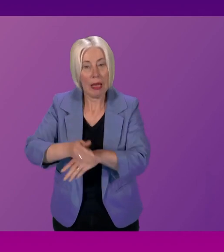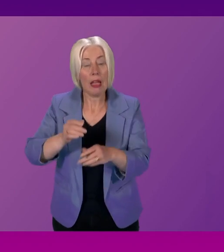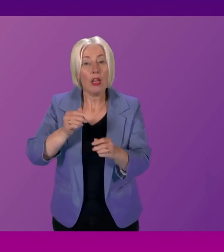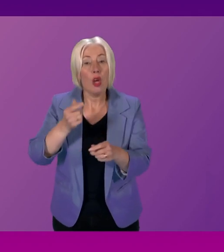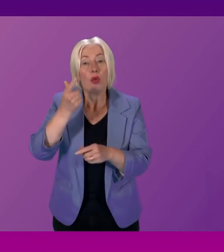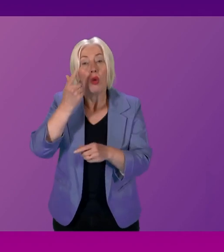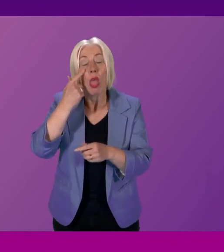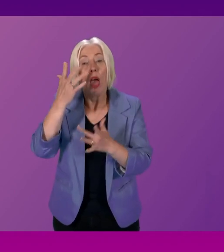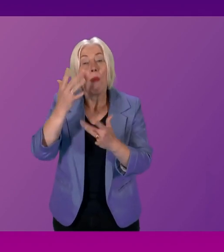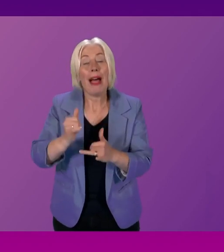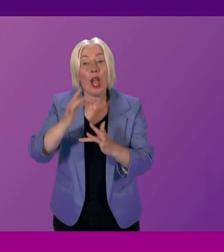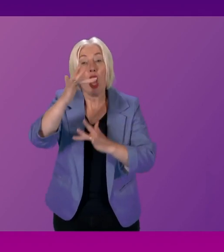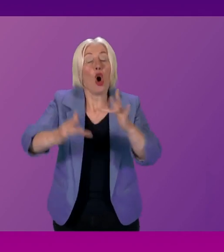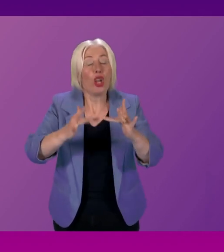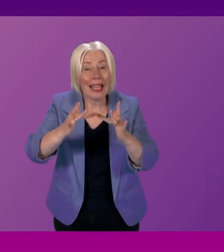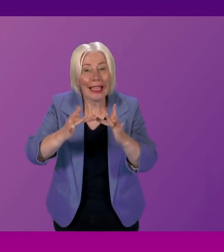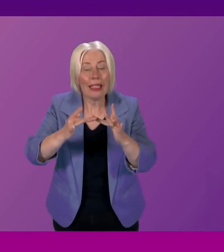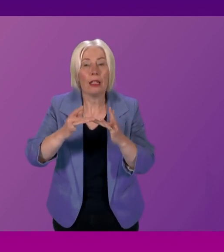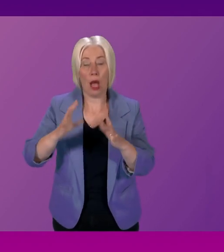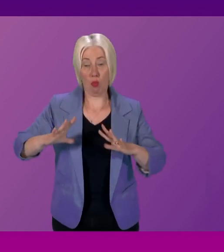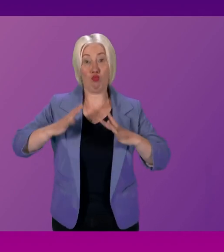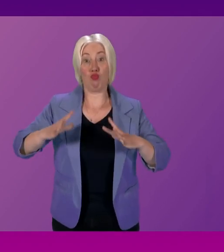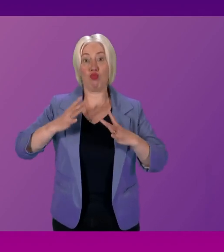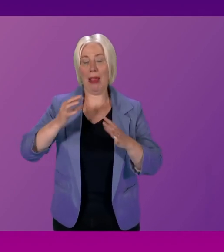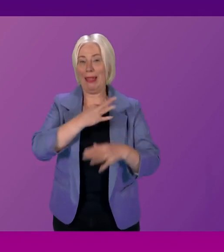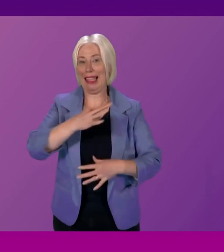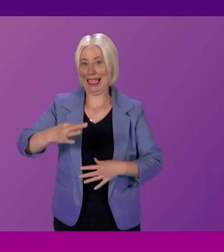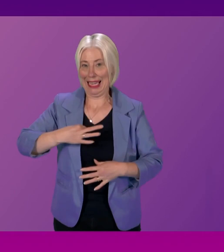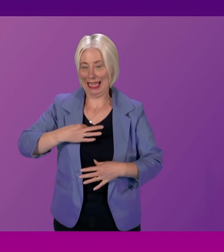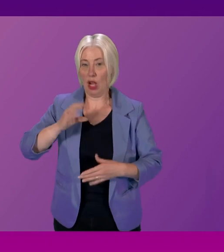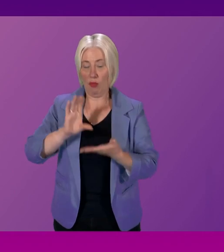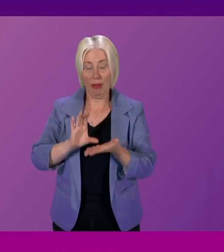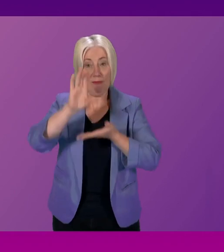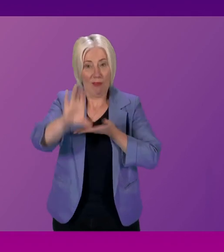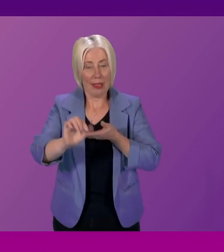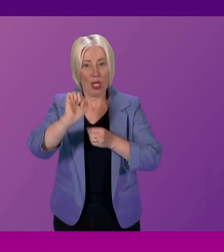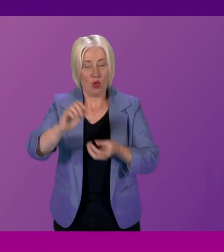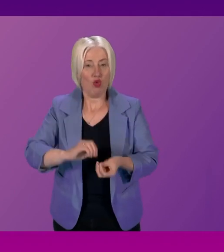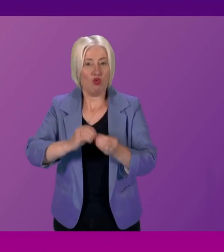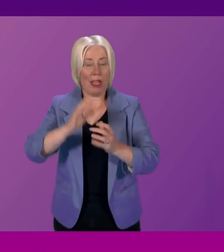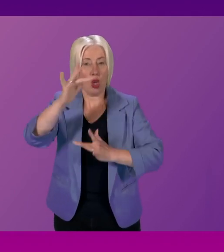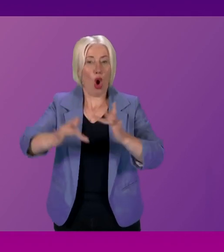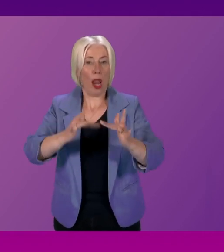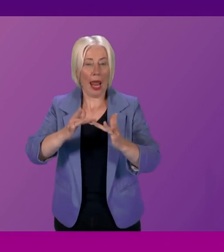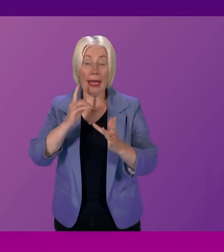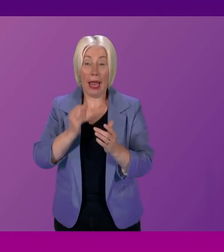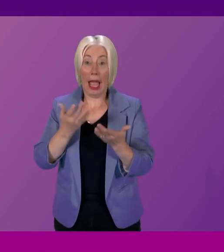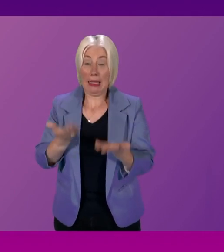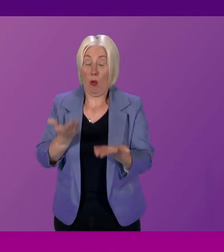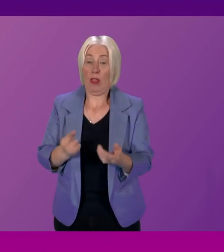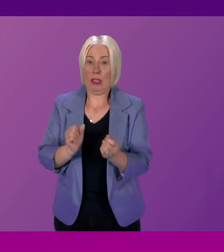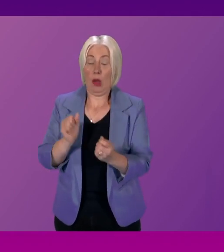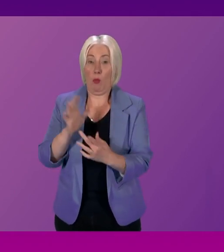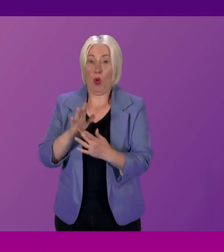PrEP clinic. £400,000 of funding has been provided for the development of this project, which is currently in the important development stage